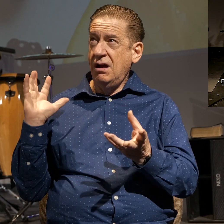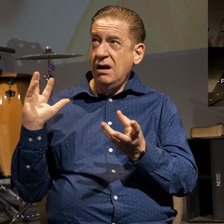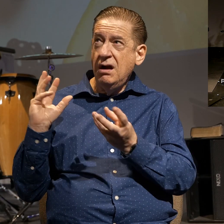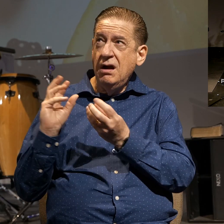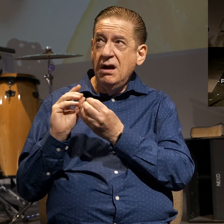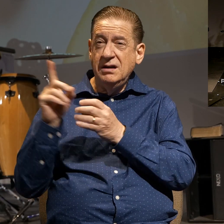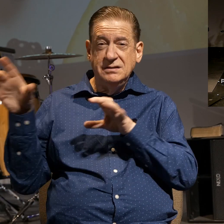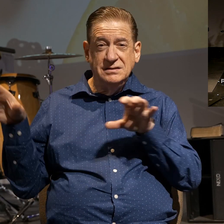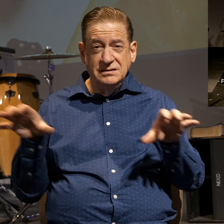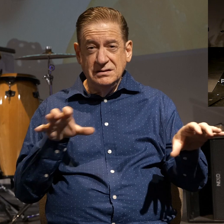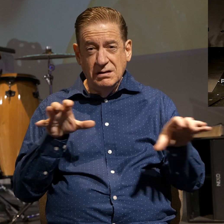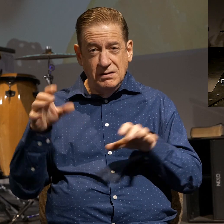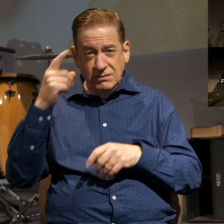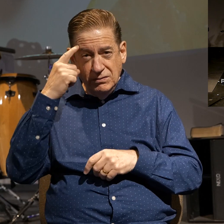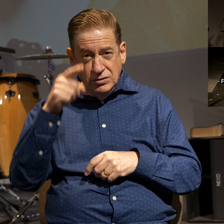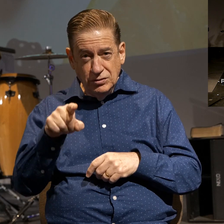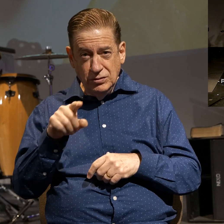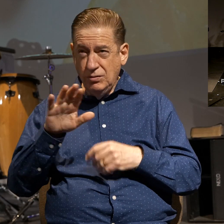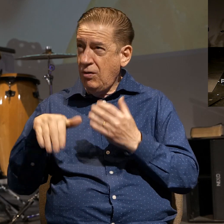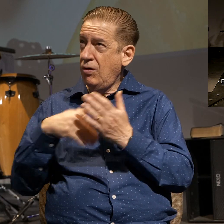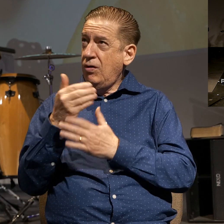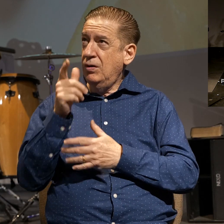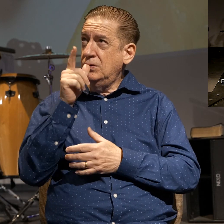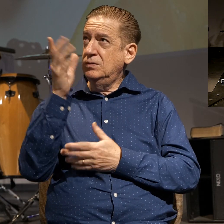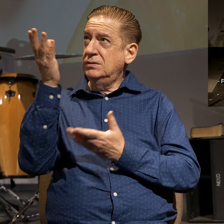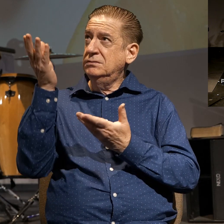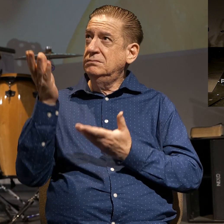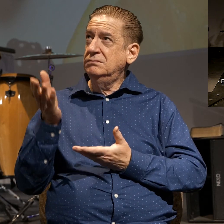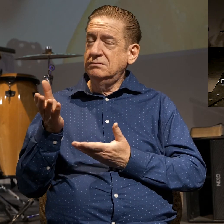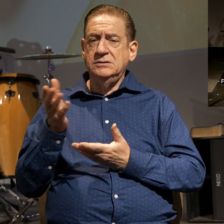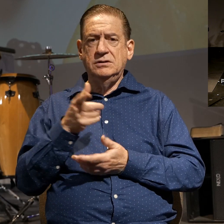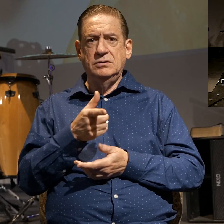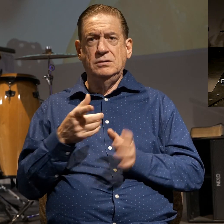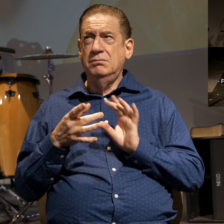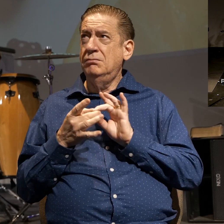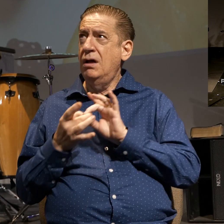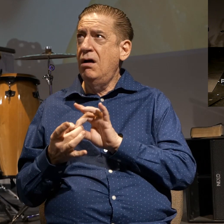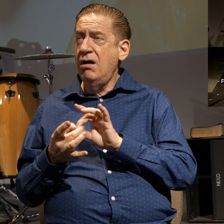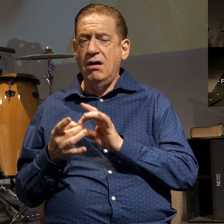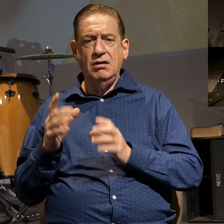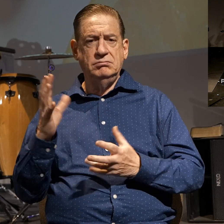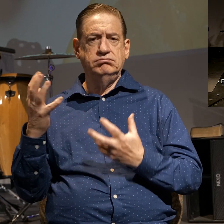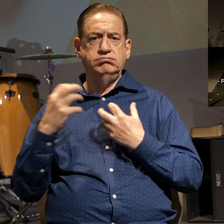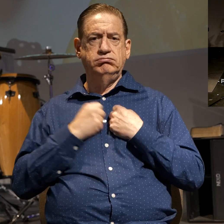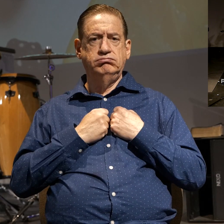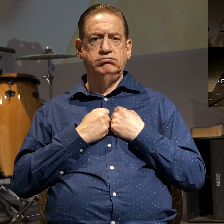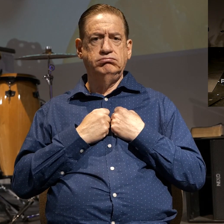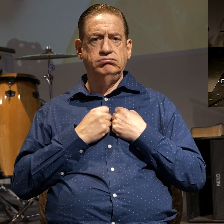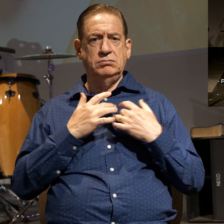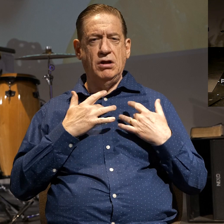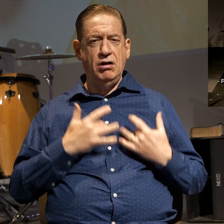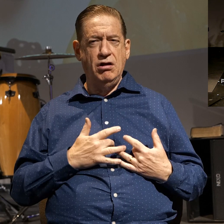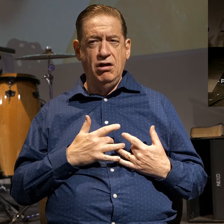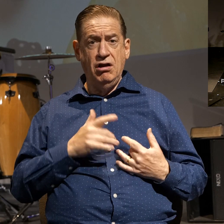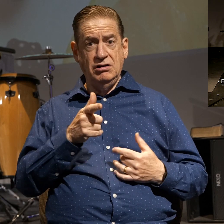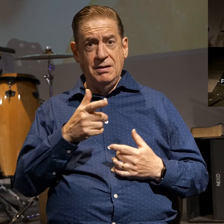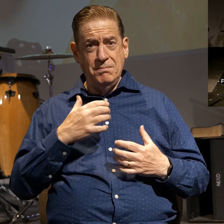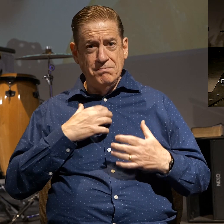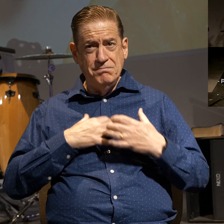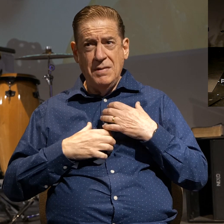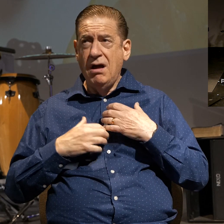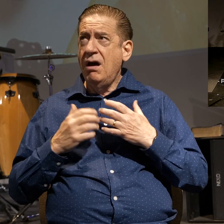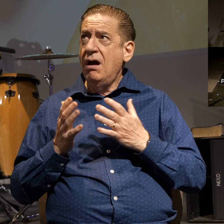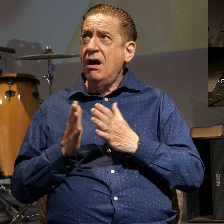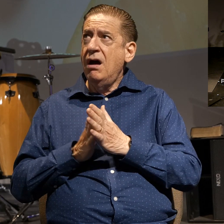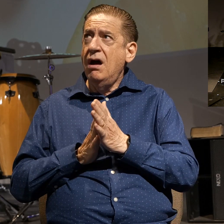for you and it will be overwhelming it will captivate your heart it will begin to stir a passion within you that will begin